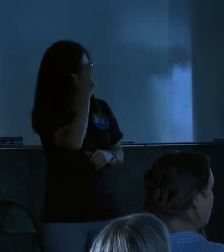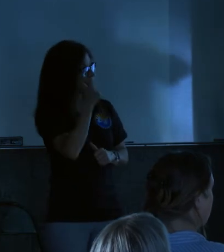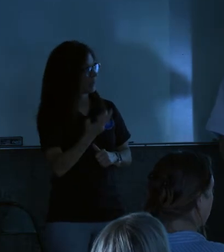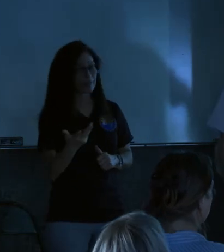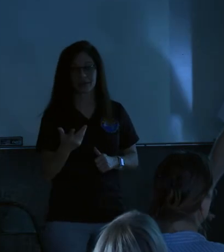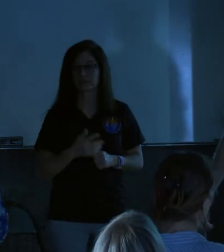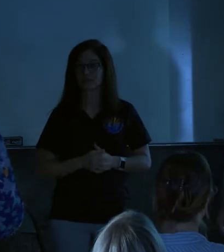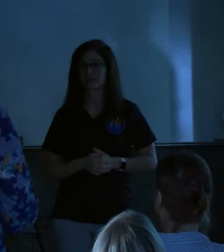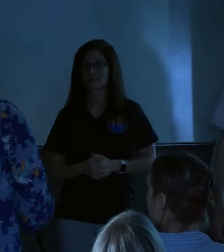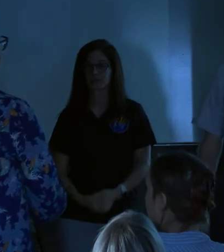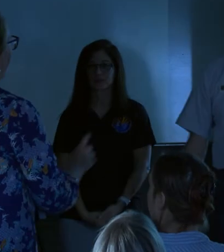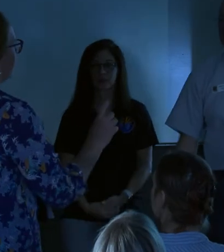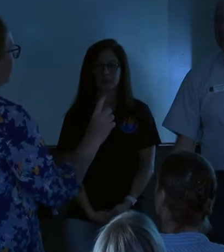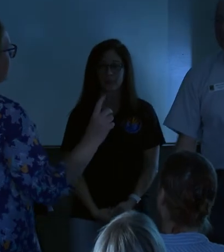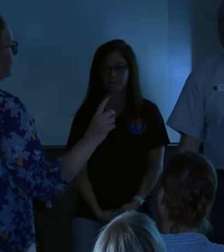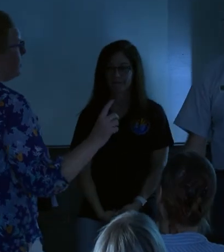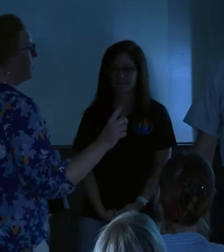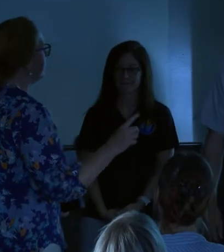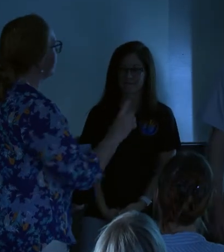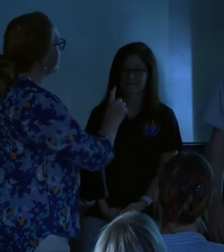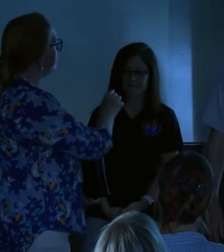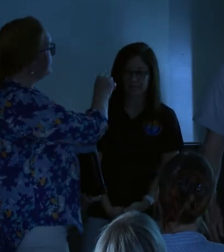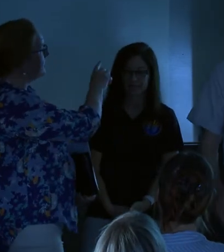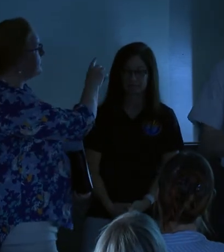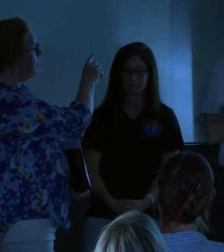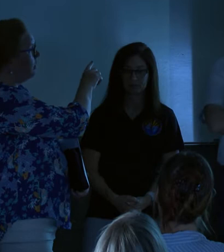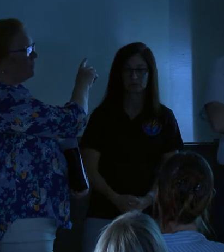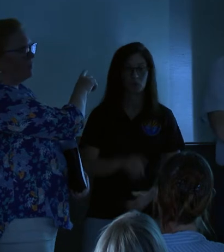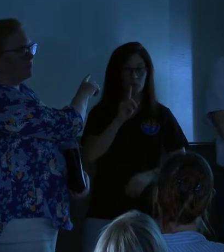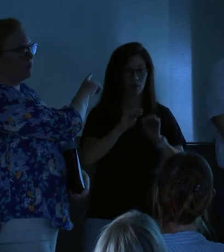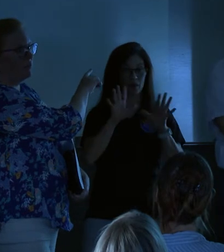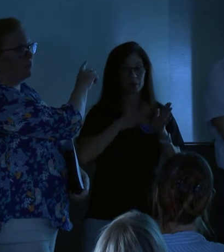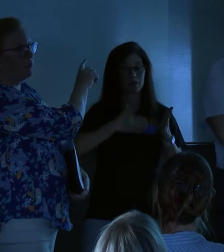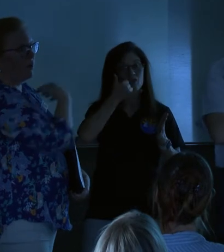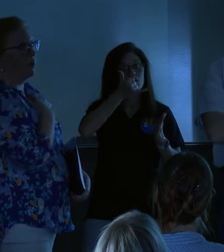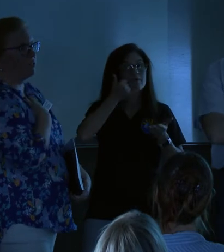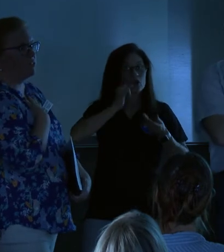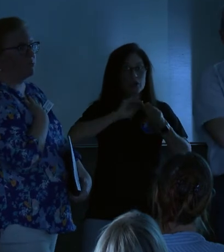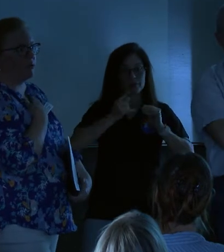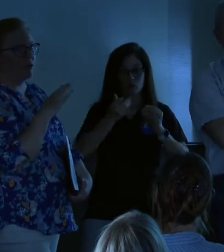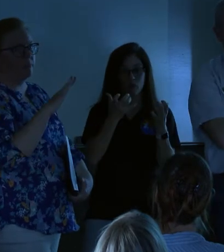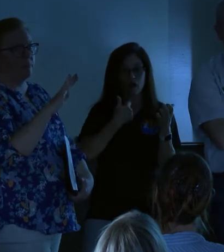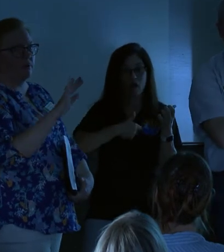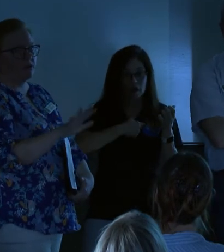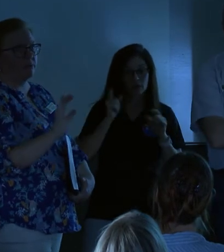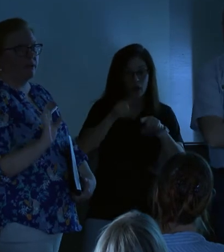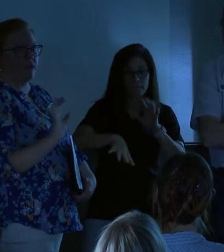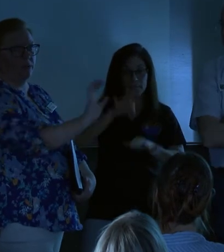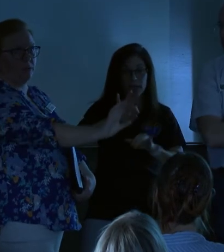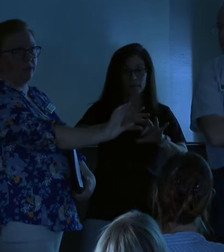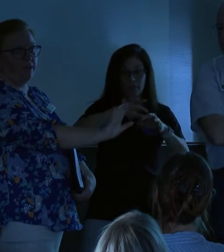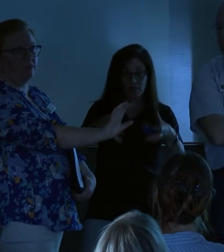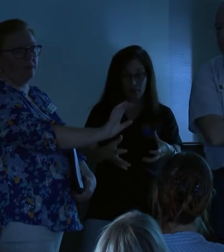Yes. Oh, I'm sorry. Just one clarification. Please call the number if you want us to pick up the